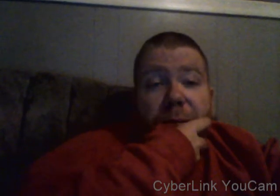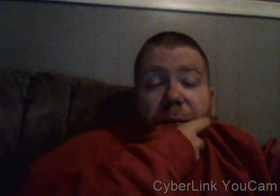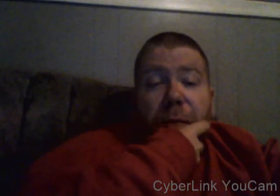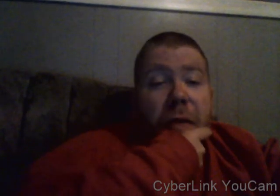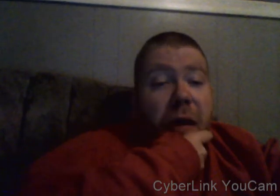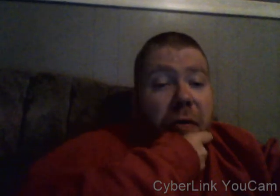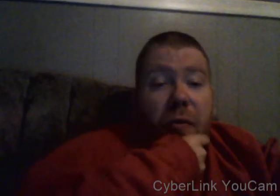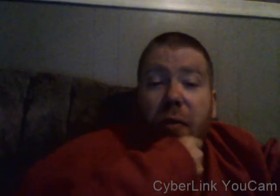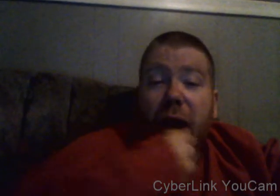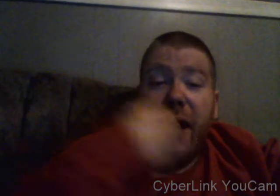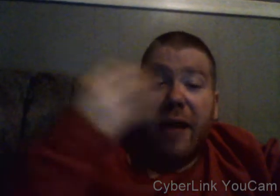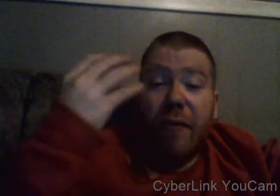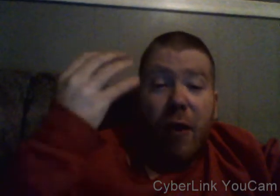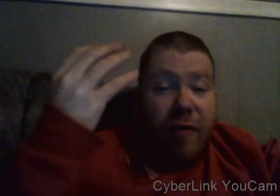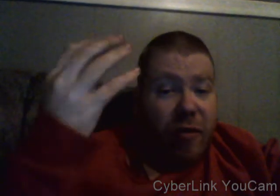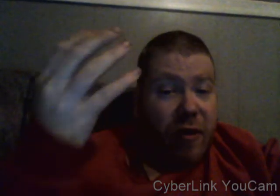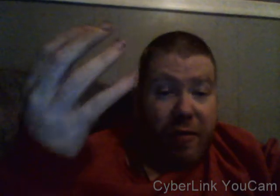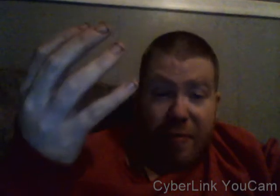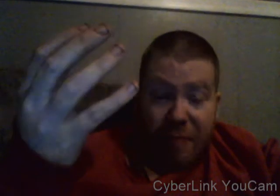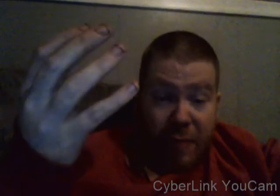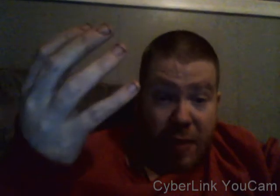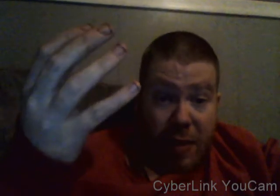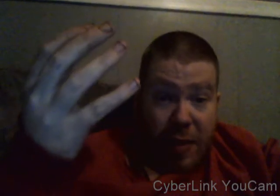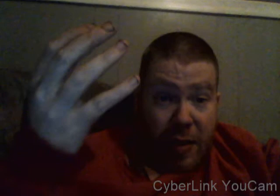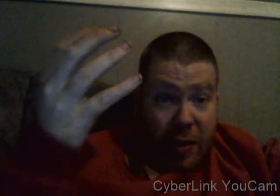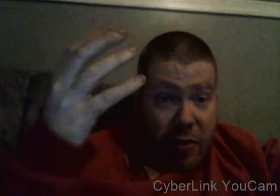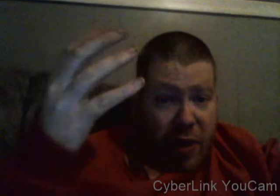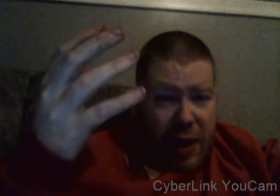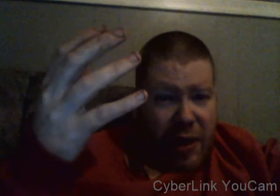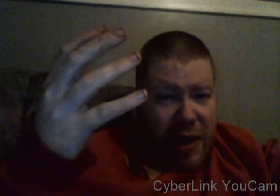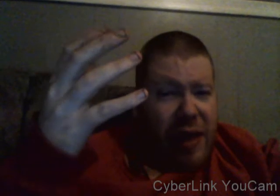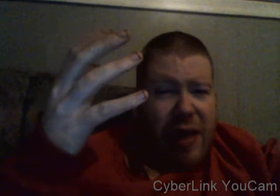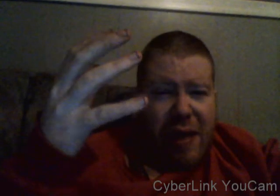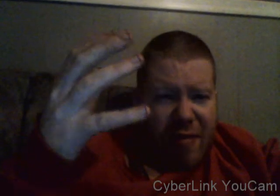I don't know why I watched it granted it is